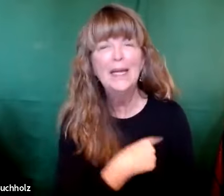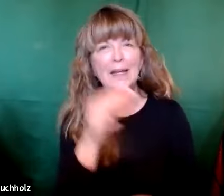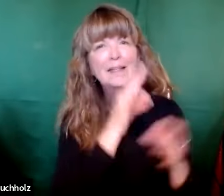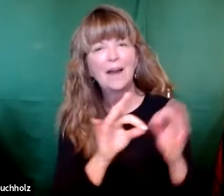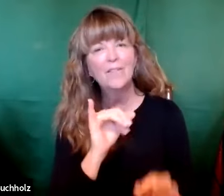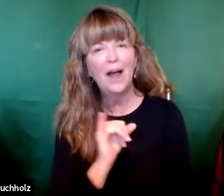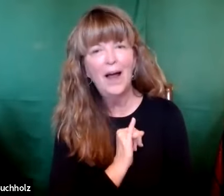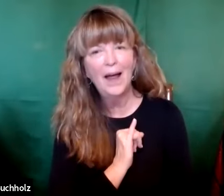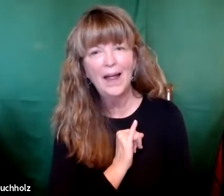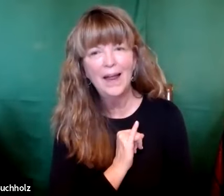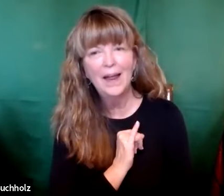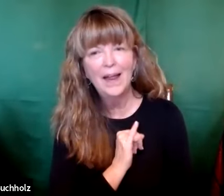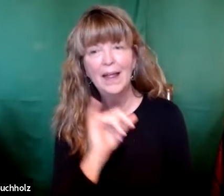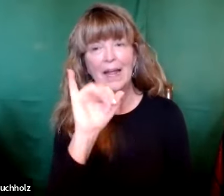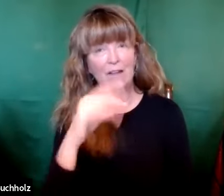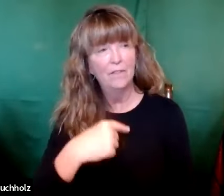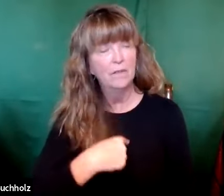I say, well, we, instead of I.